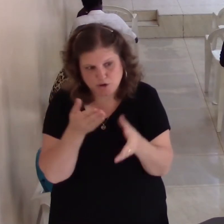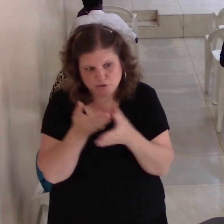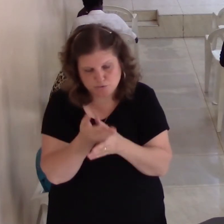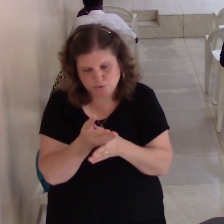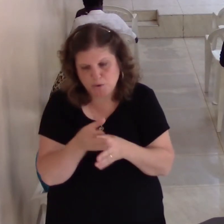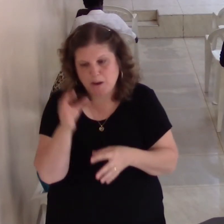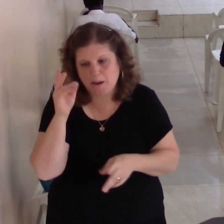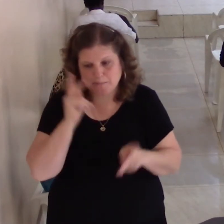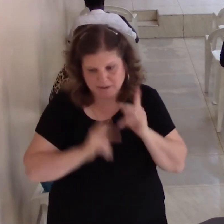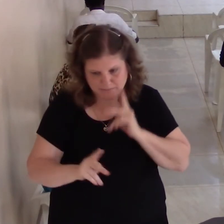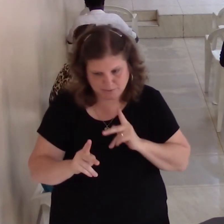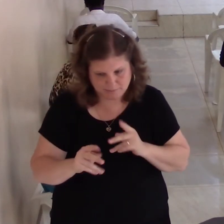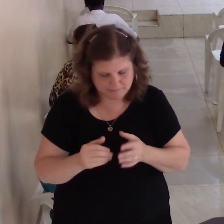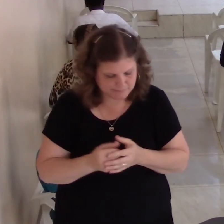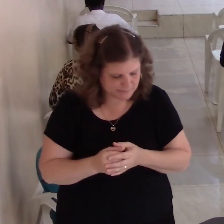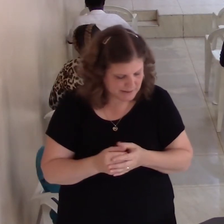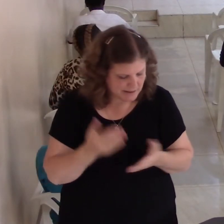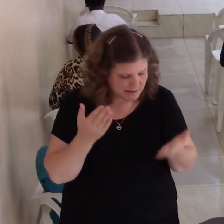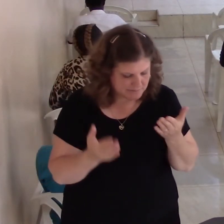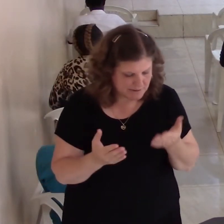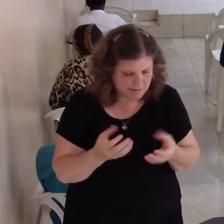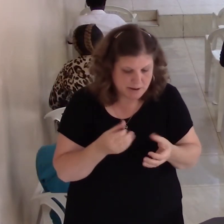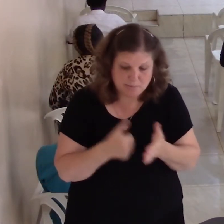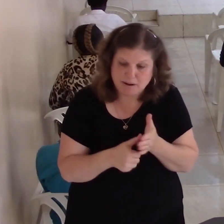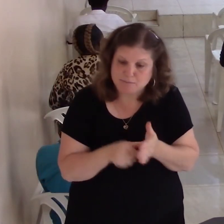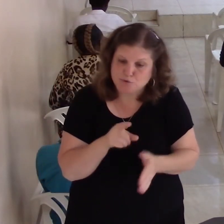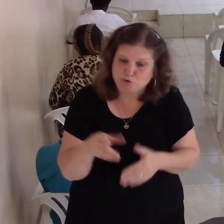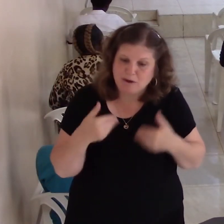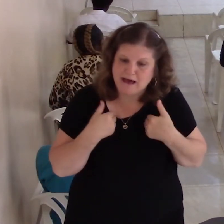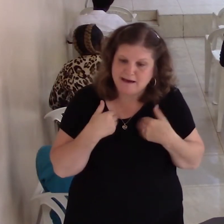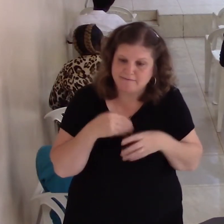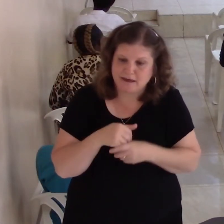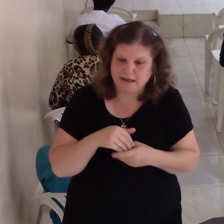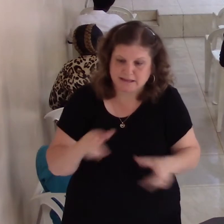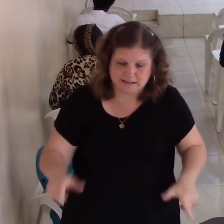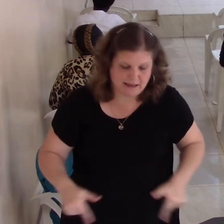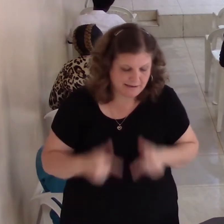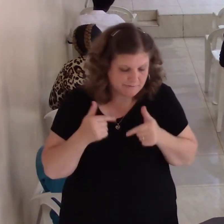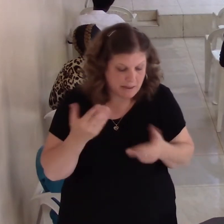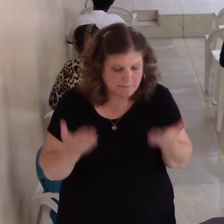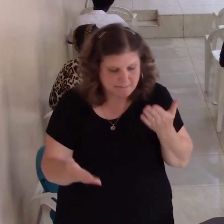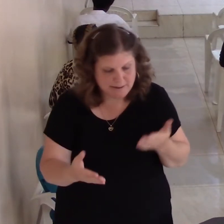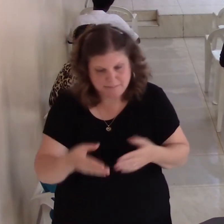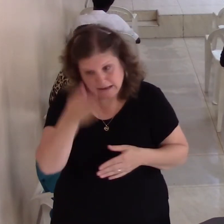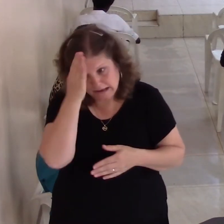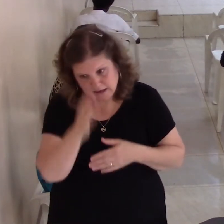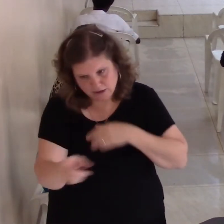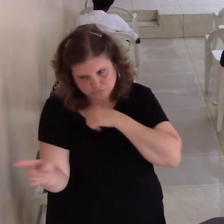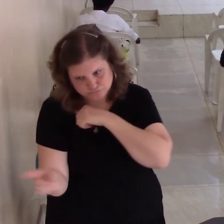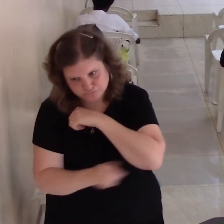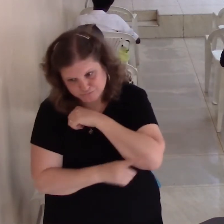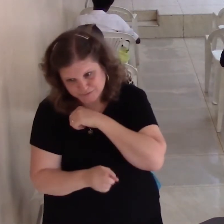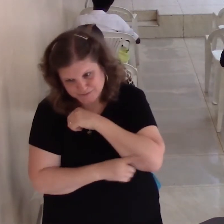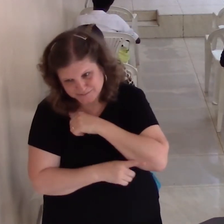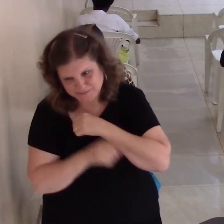might be God disciplining you. And so the spiritual walk with God is very important.